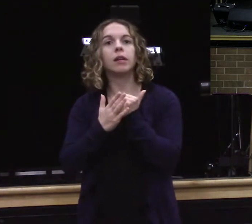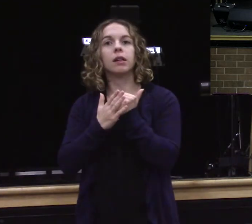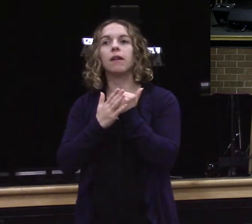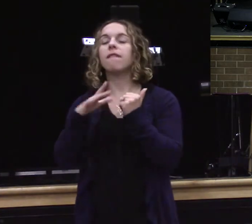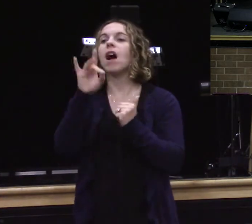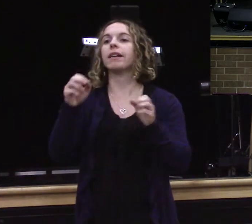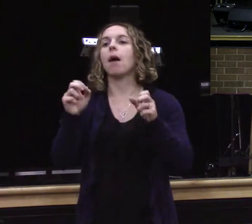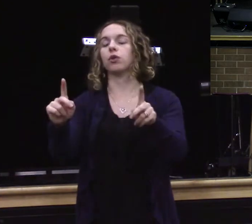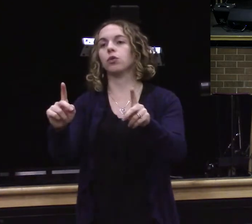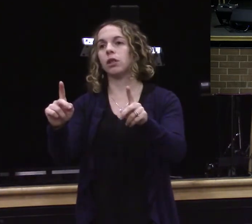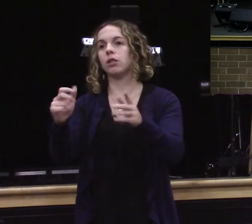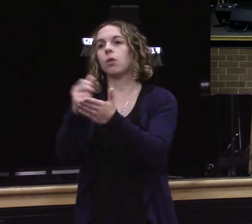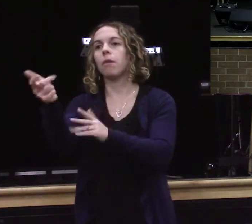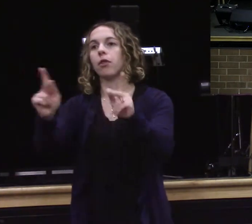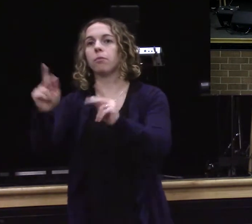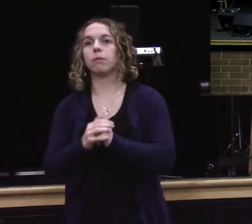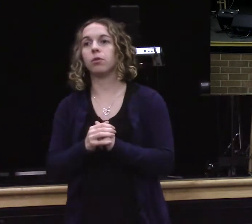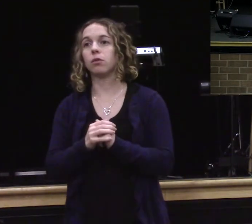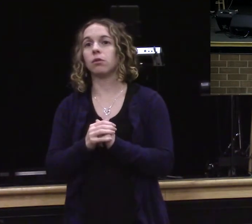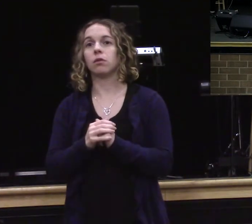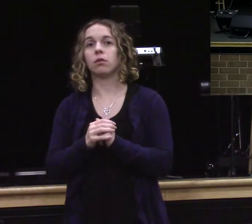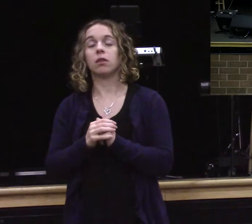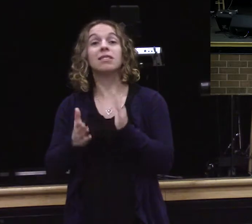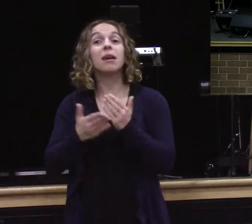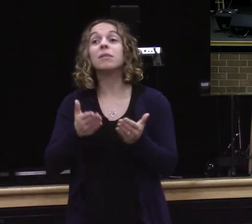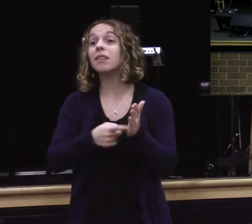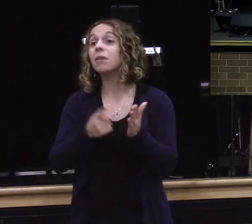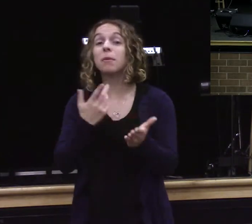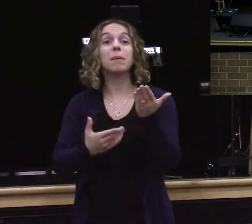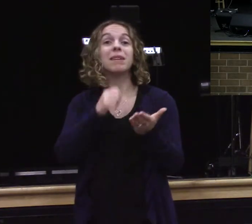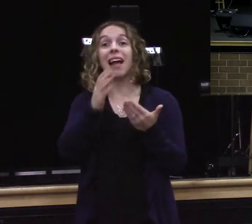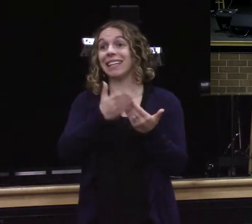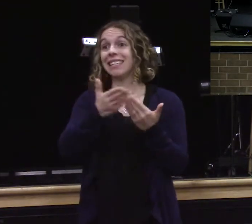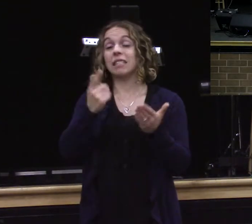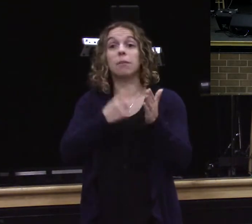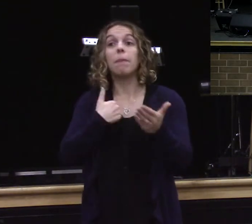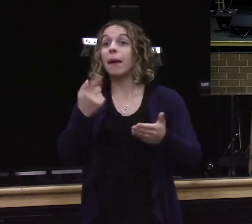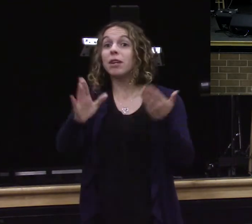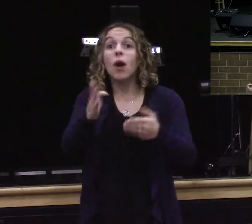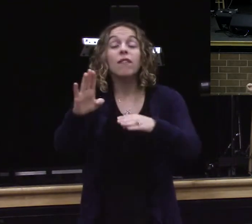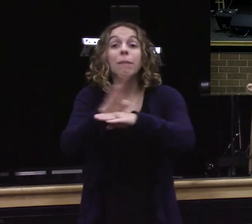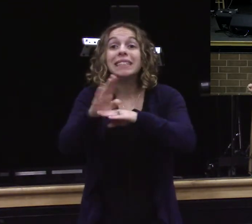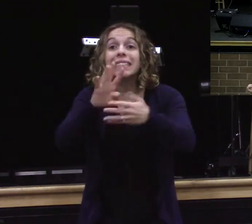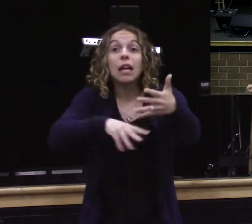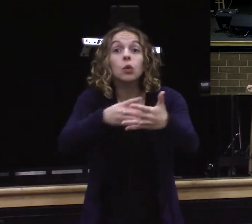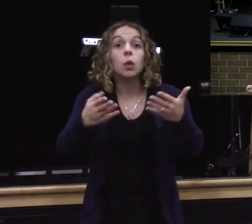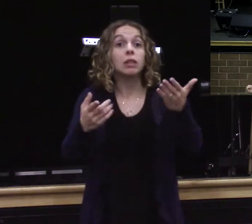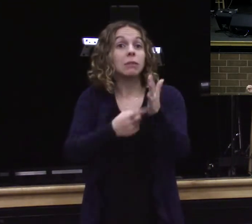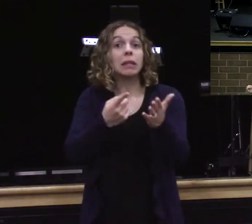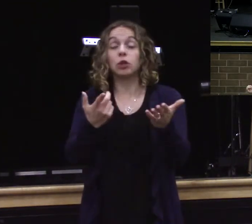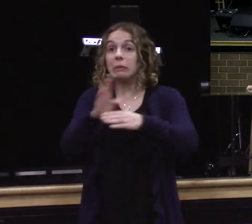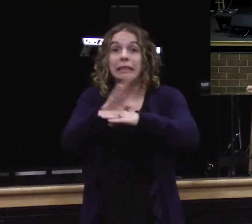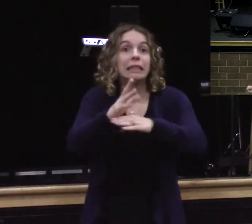say that my comfort zone need to be in my rear view mirror your comfort zone should be in your rear view mirror today